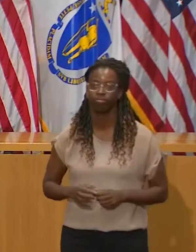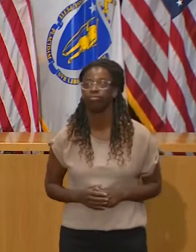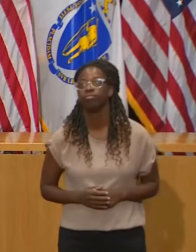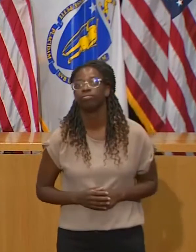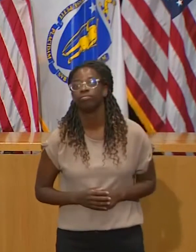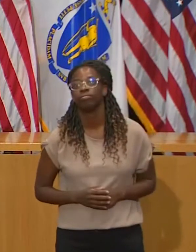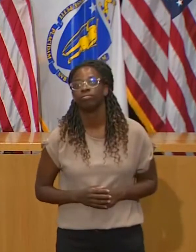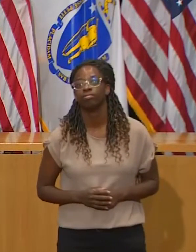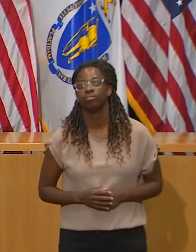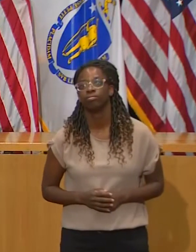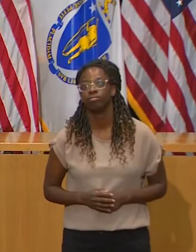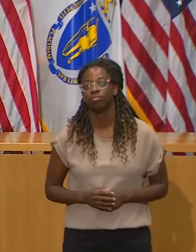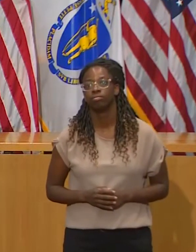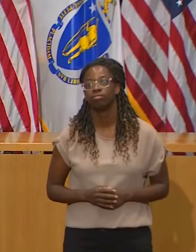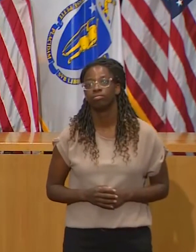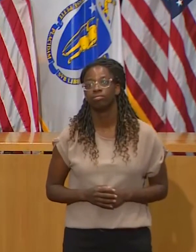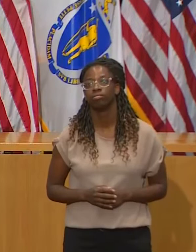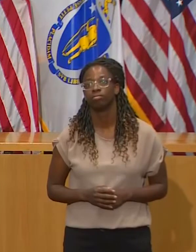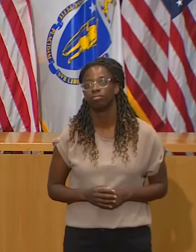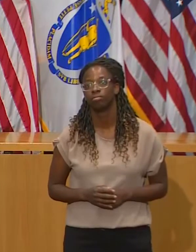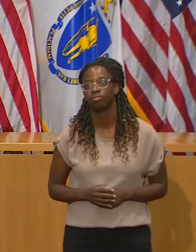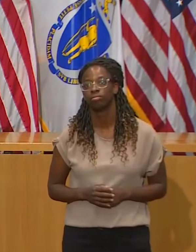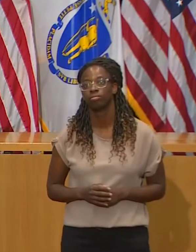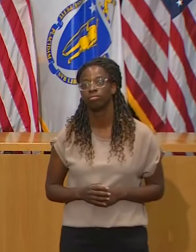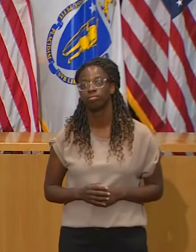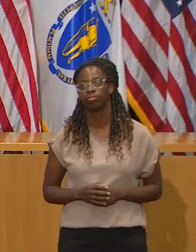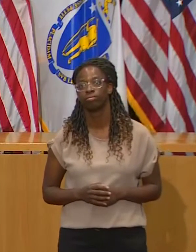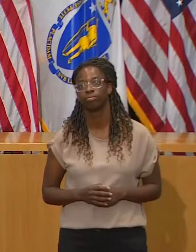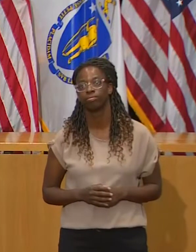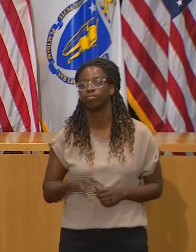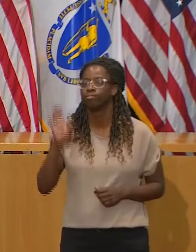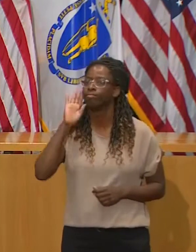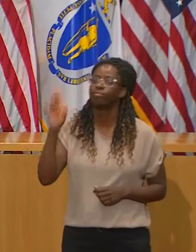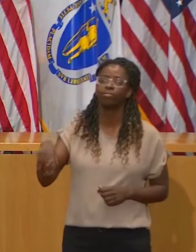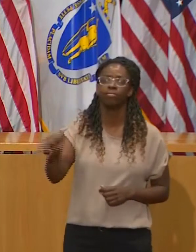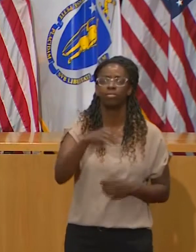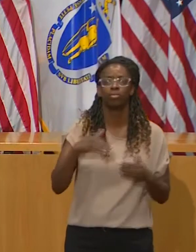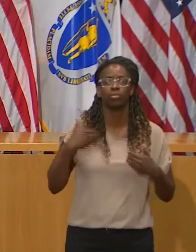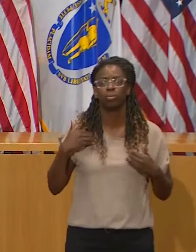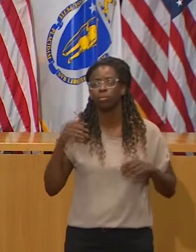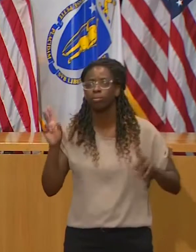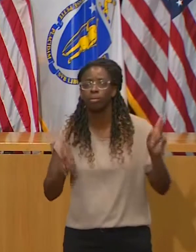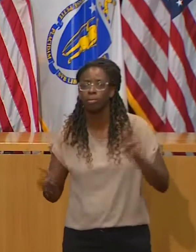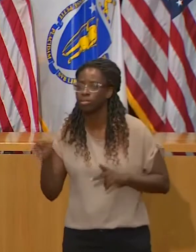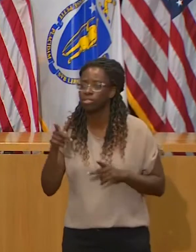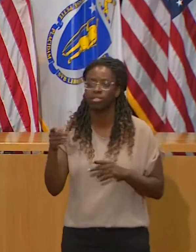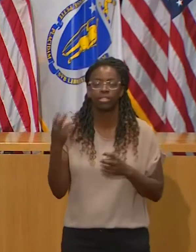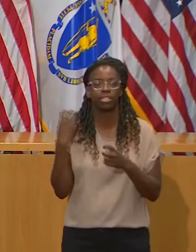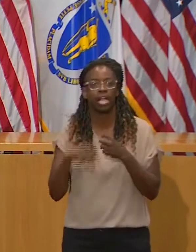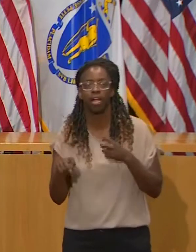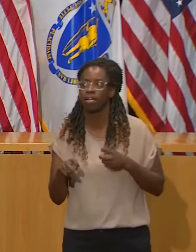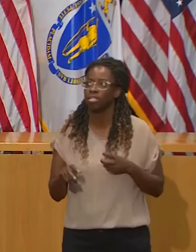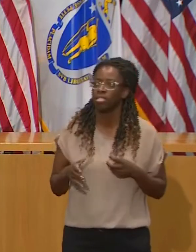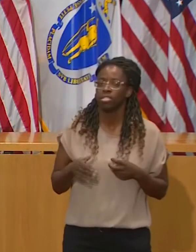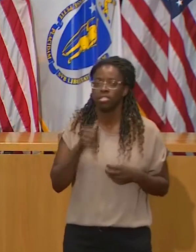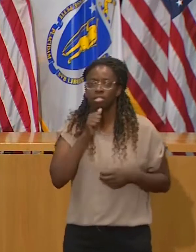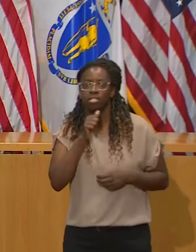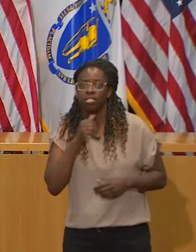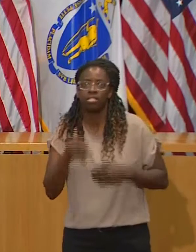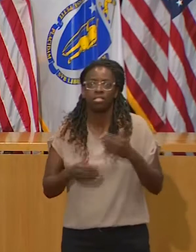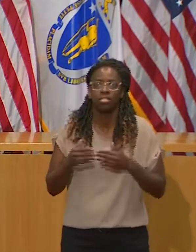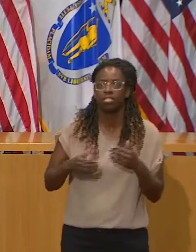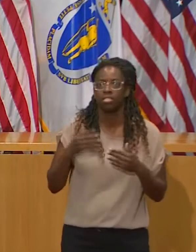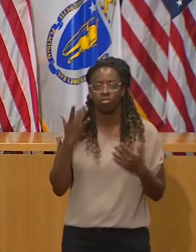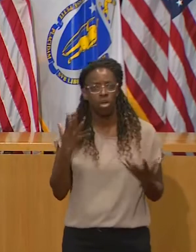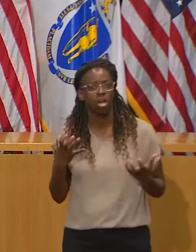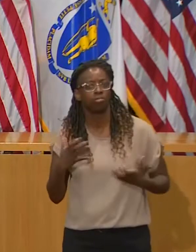I can appreciate this is especially difficult for young people, especially those who in many cases have been working from home and simply don't have